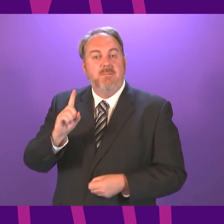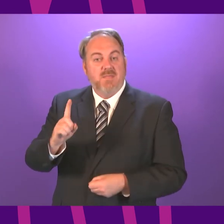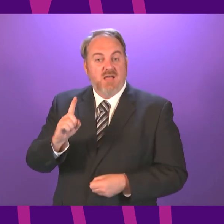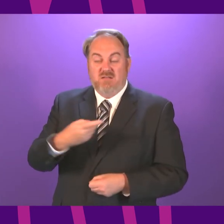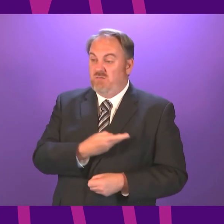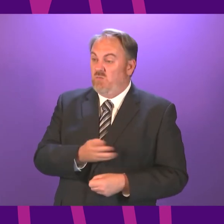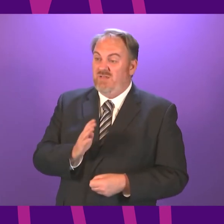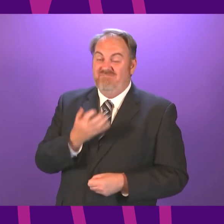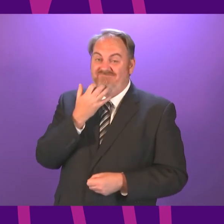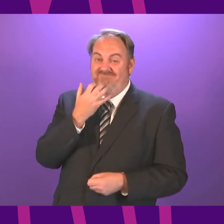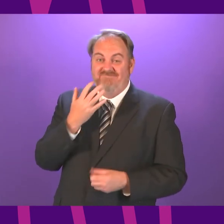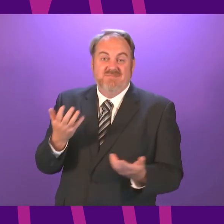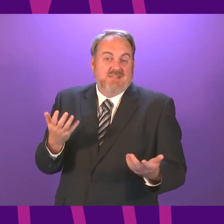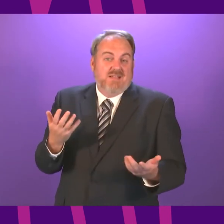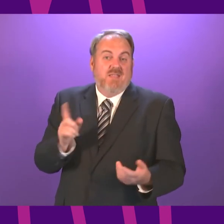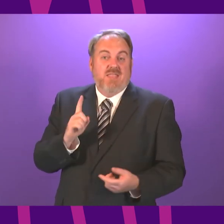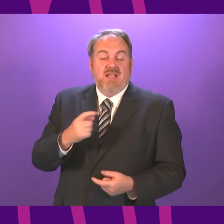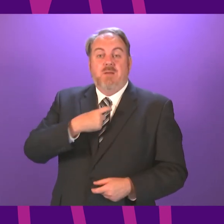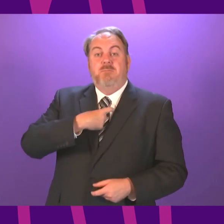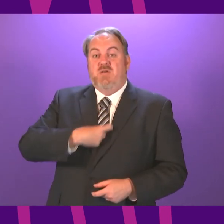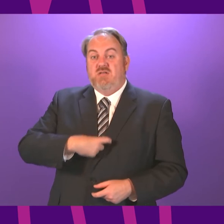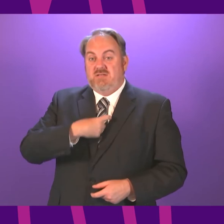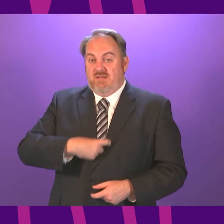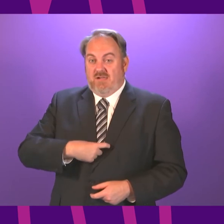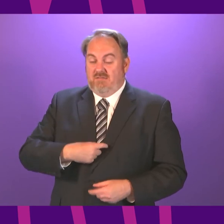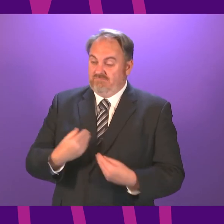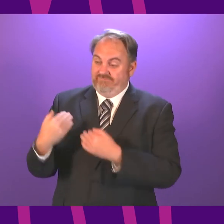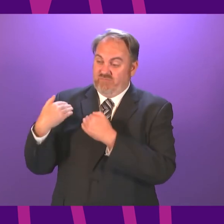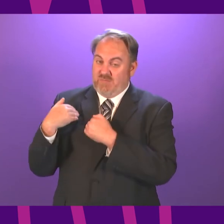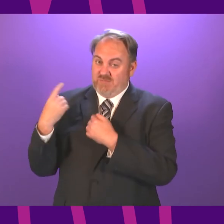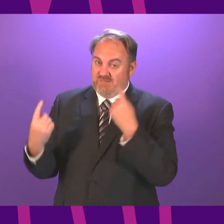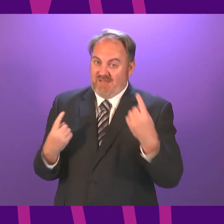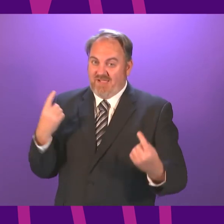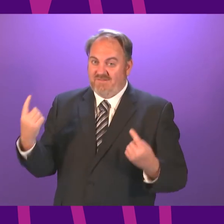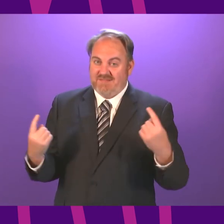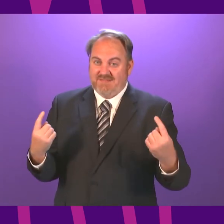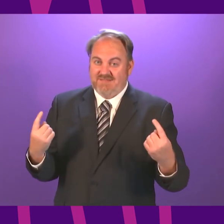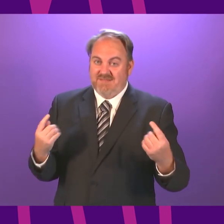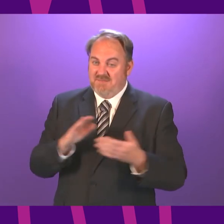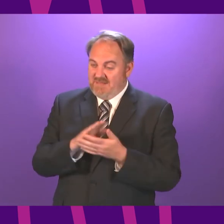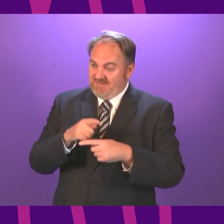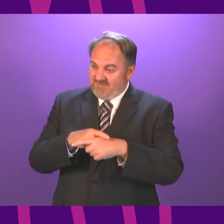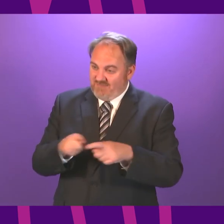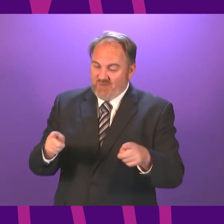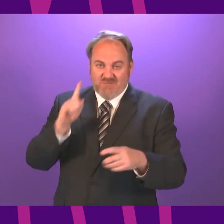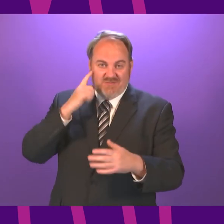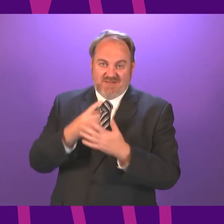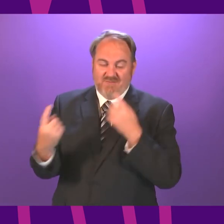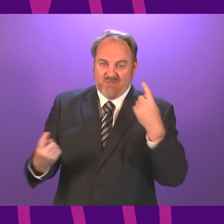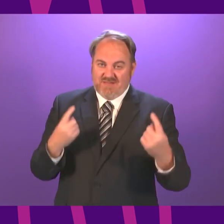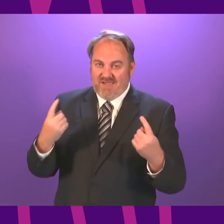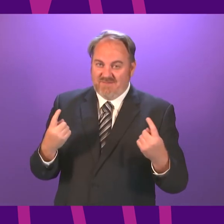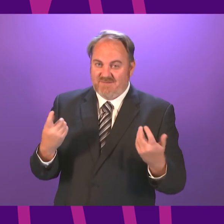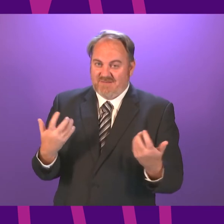and we're moving into a phase where that personal responsibility is going to become more, not less important, as we progressively ease